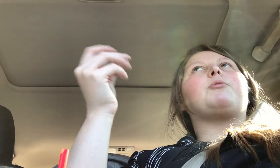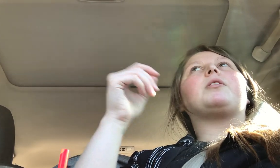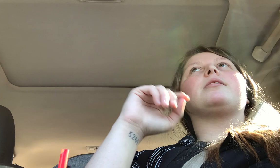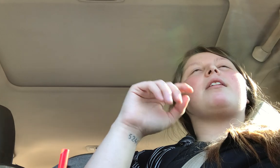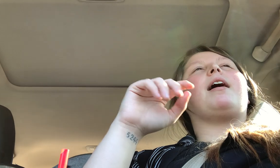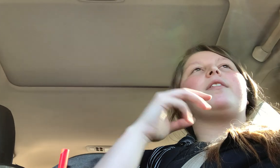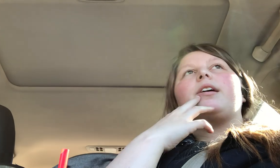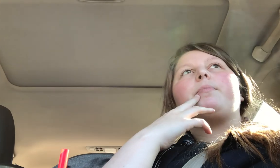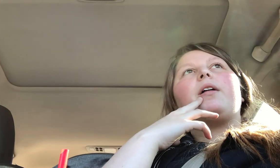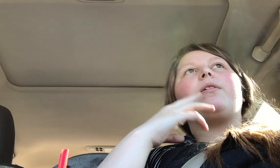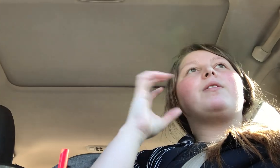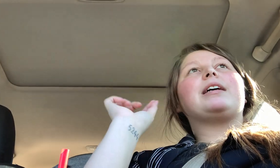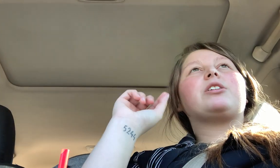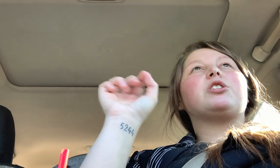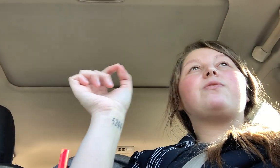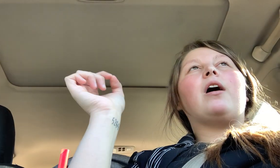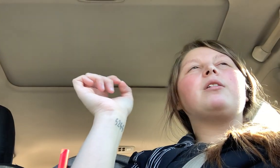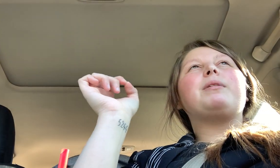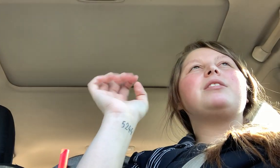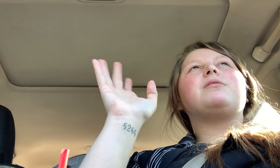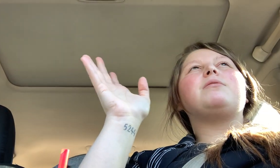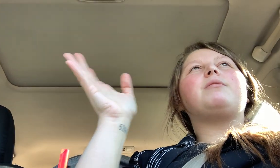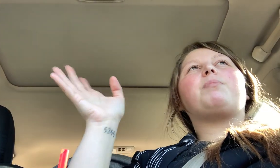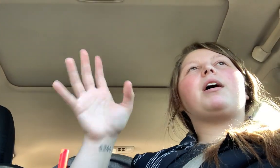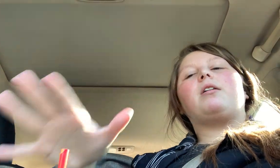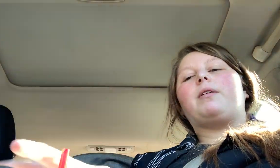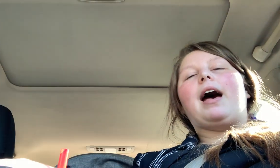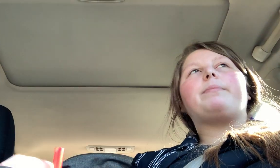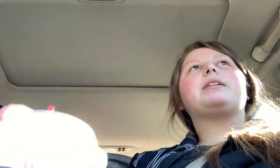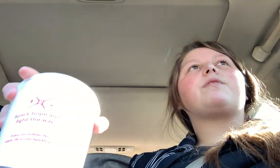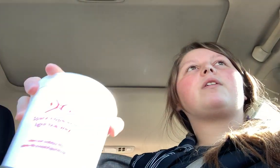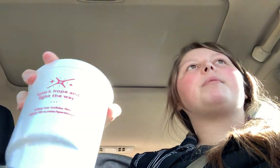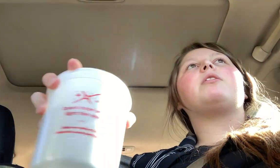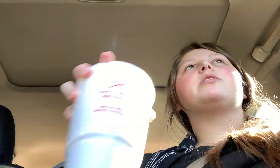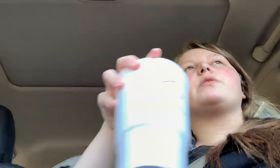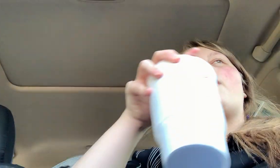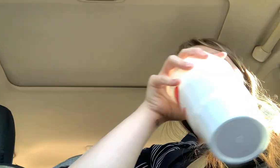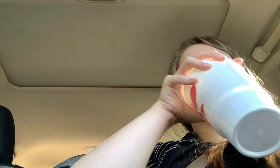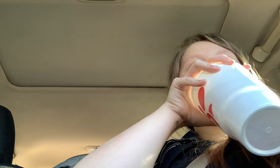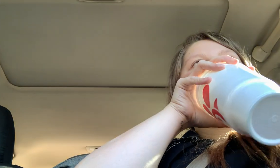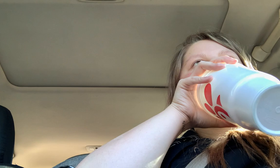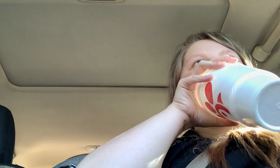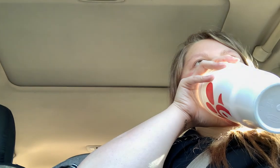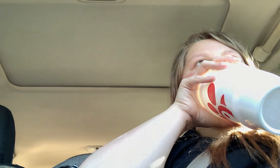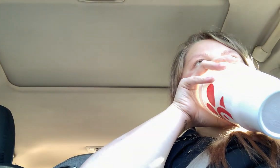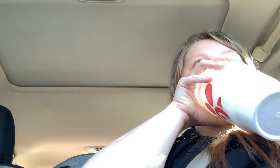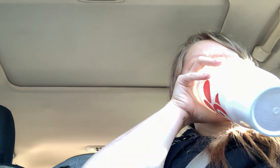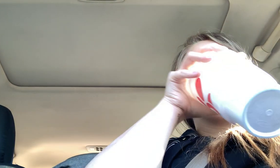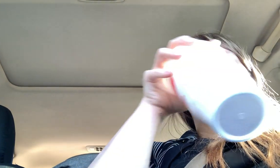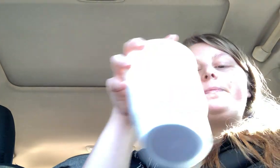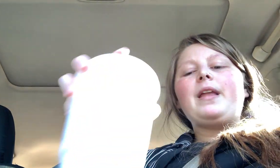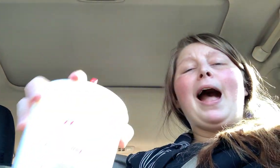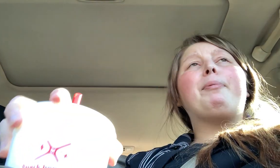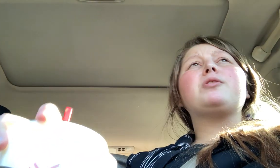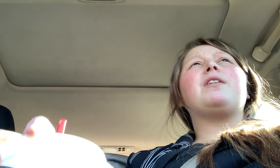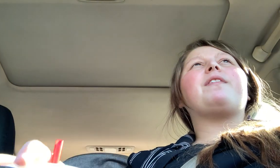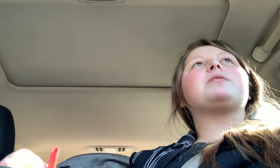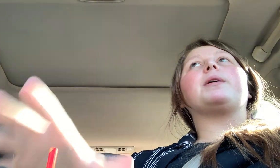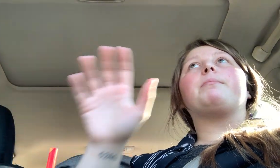Morris. I'll have it linked below and you guys could just follow me. You probably don't want to add me as a friend, but you can just follow me on there. I post on Facebook the